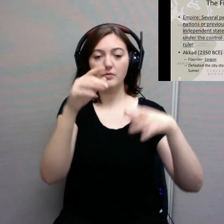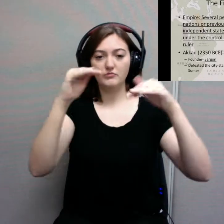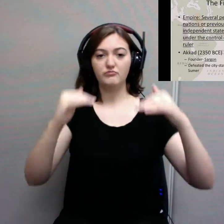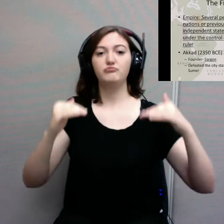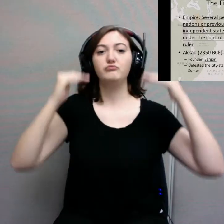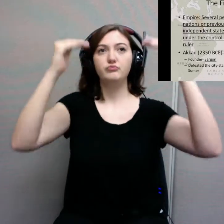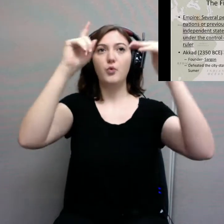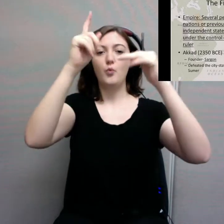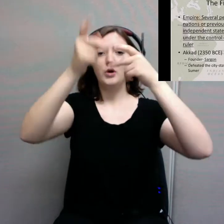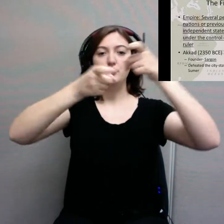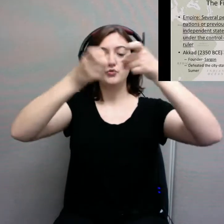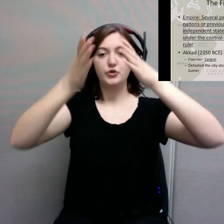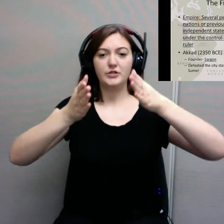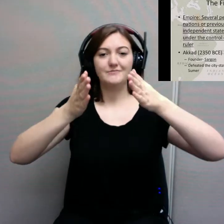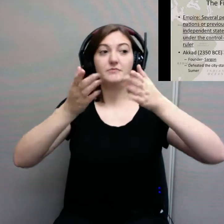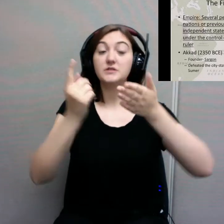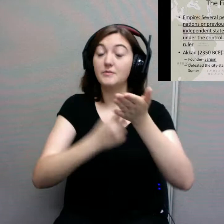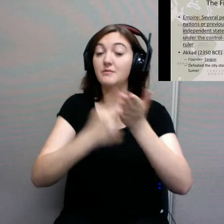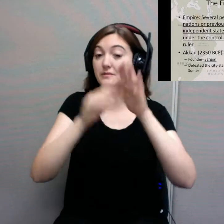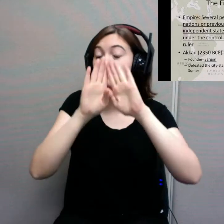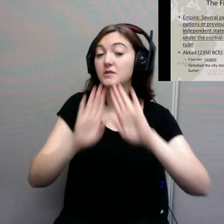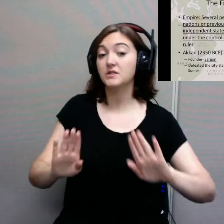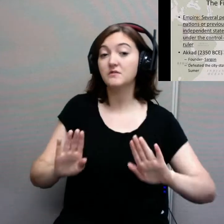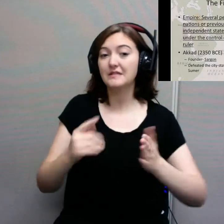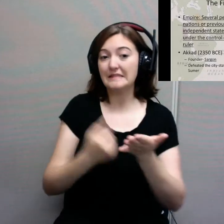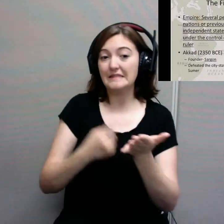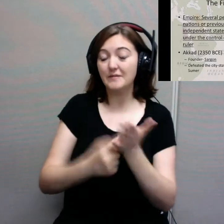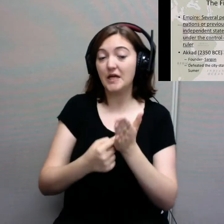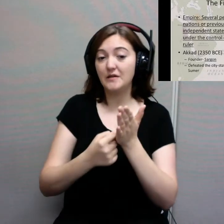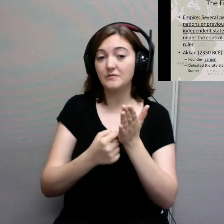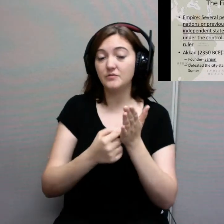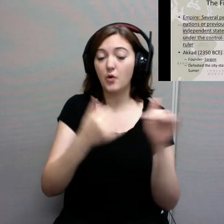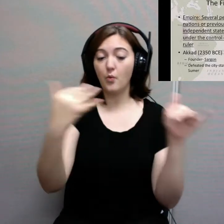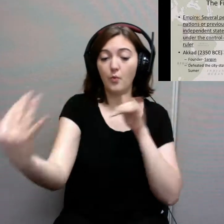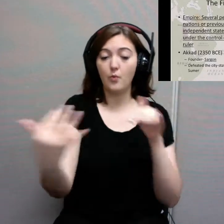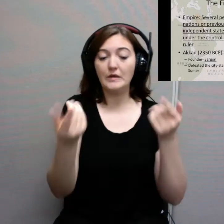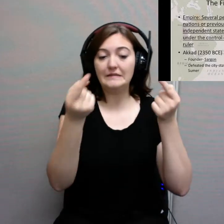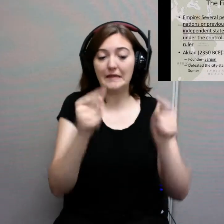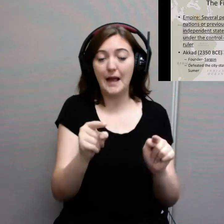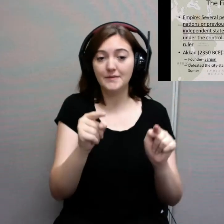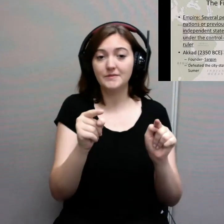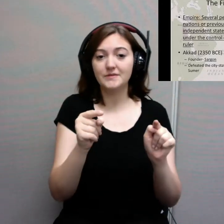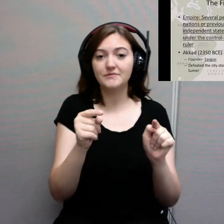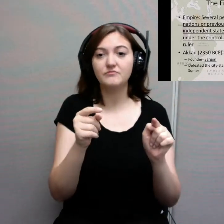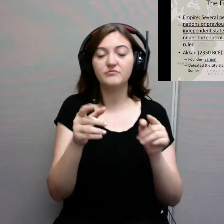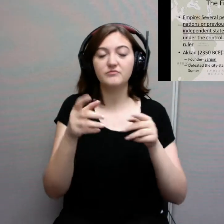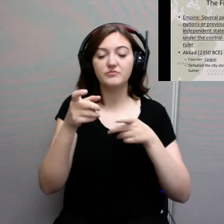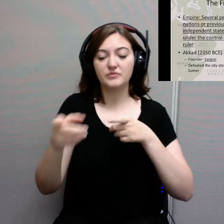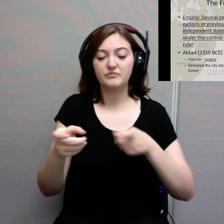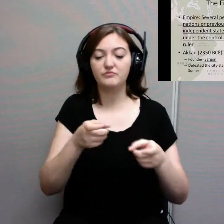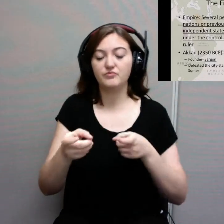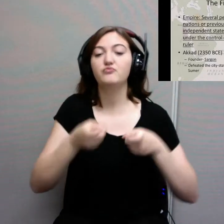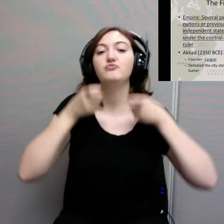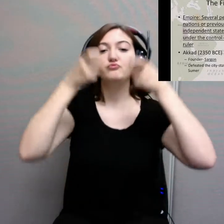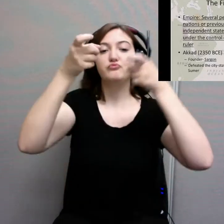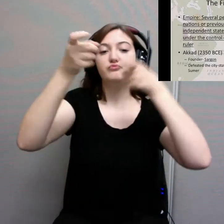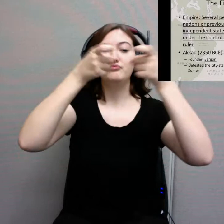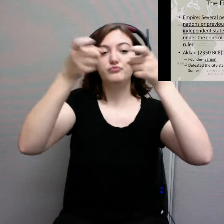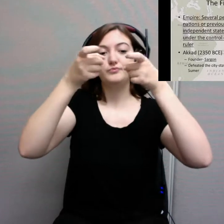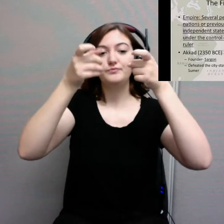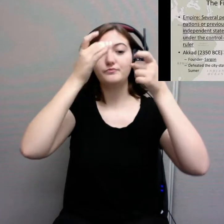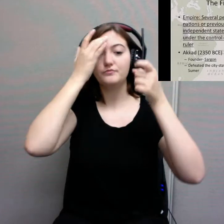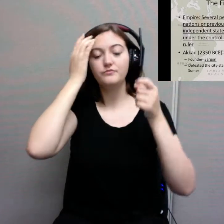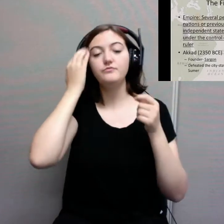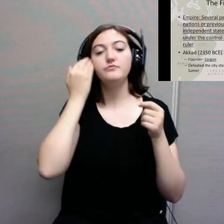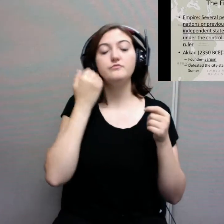happen in a war situation as well. And what we see is the first kingdom in Mesopotamia is